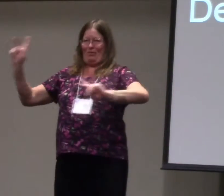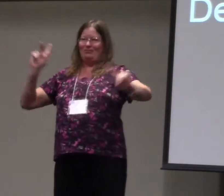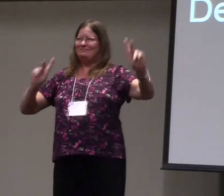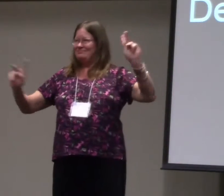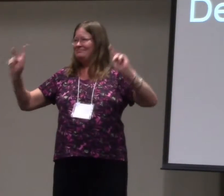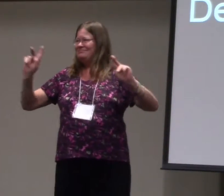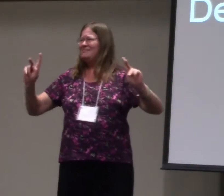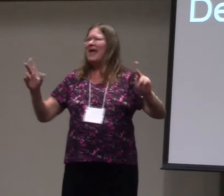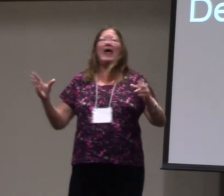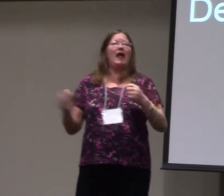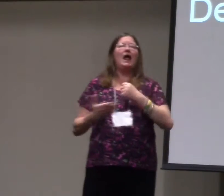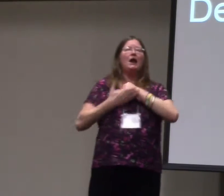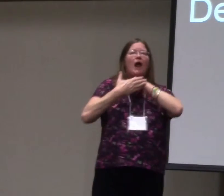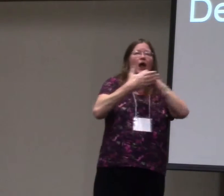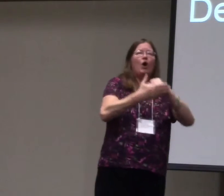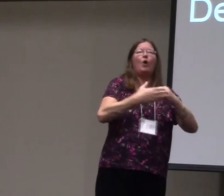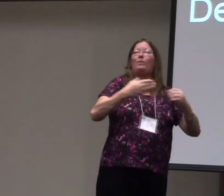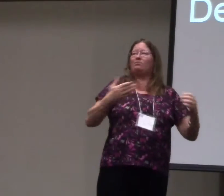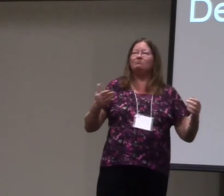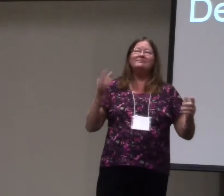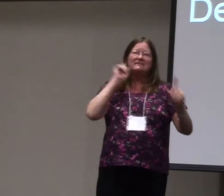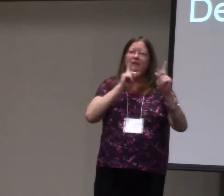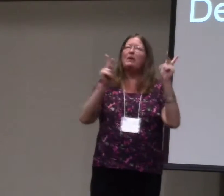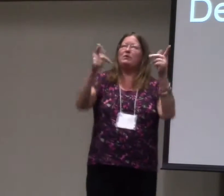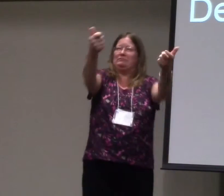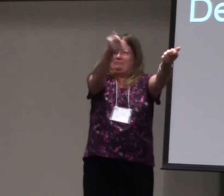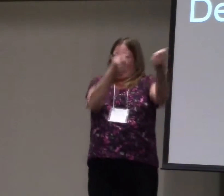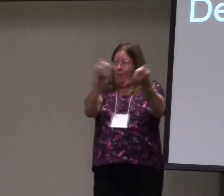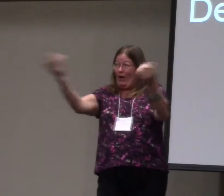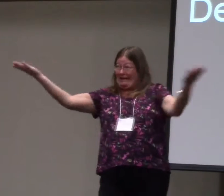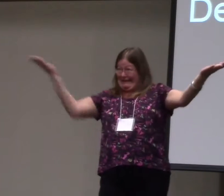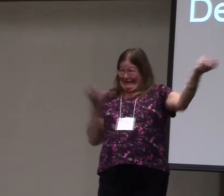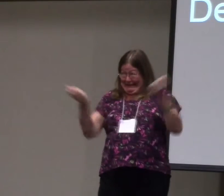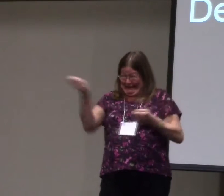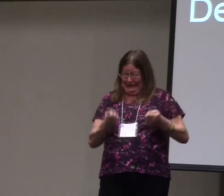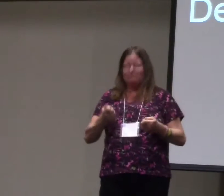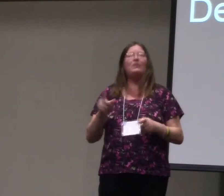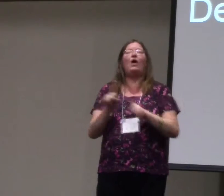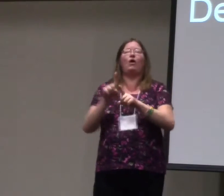I do a lot of mission work, reaching out to deaf people. Reaching deaf people, calling them in.